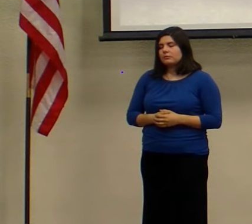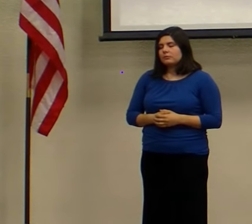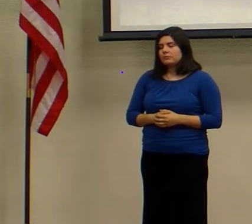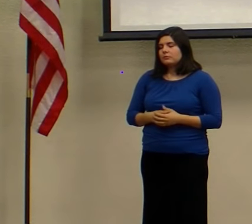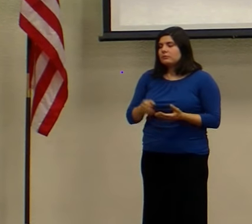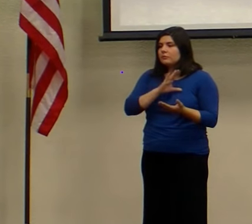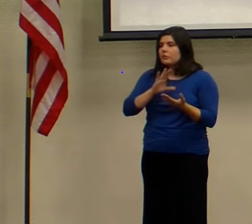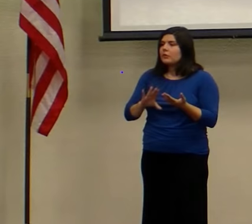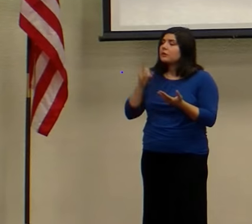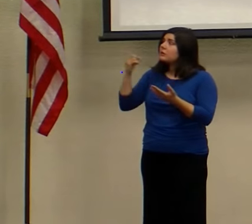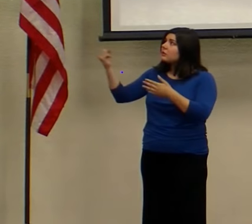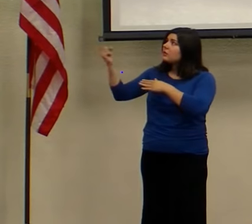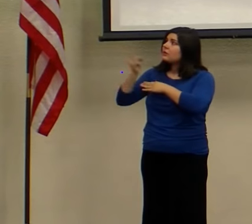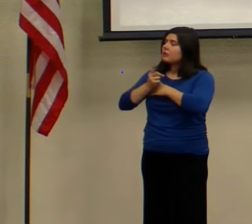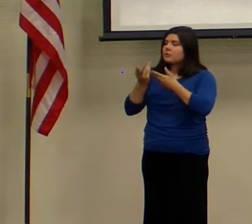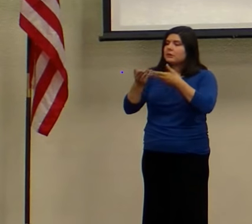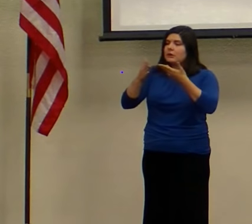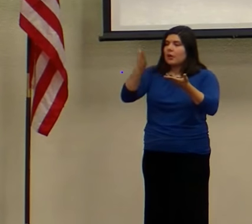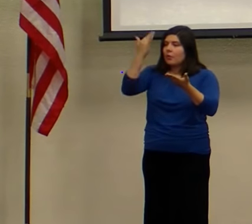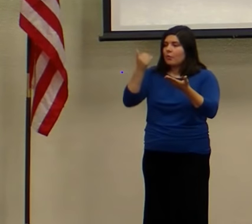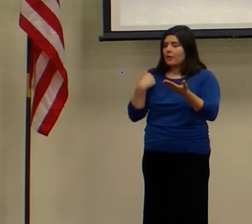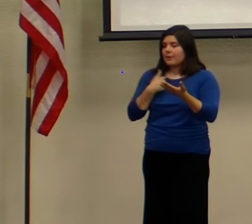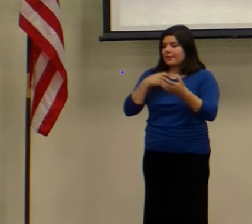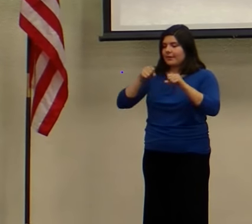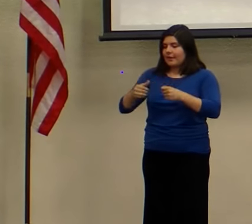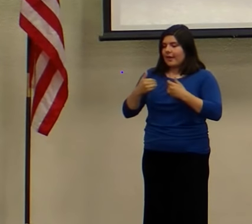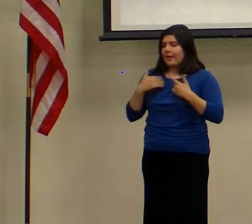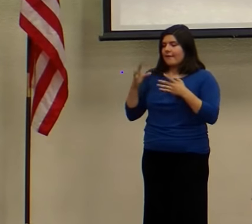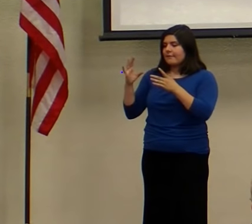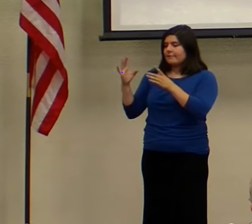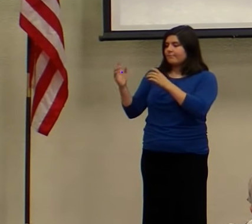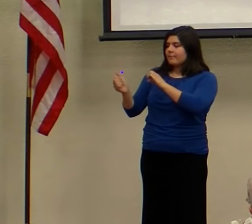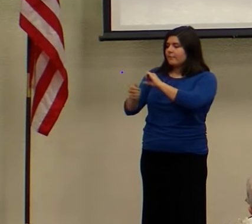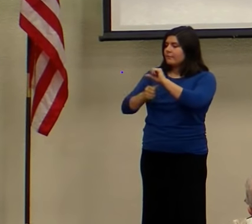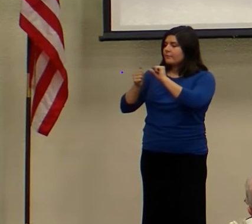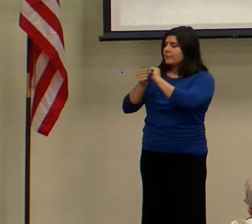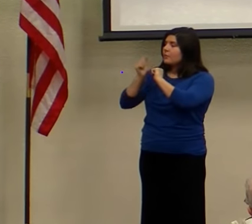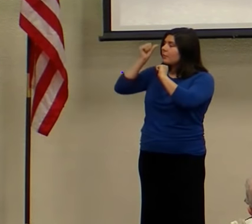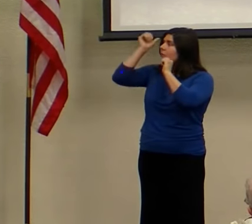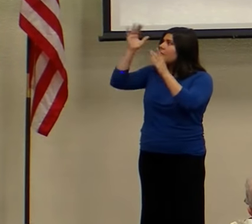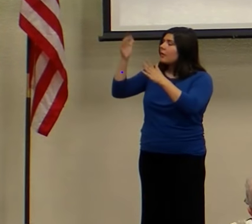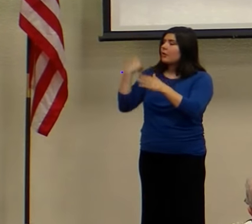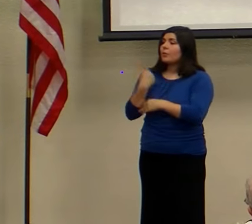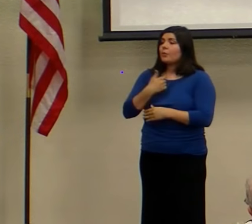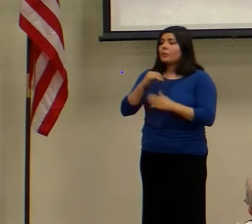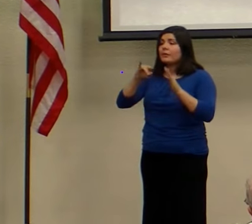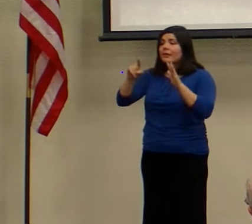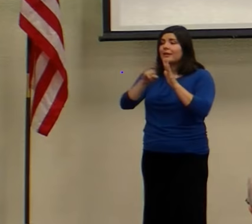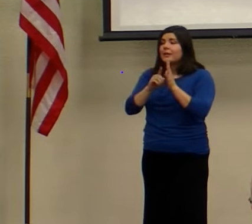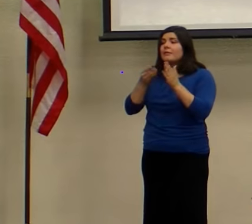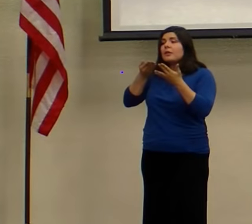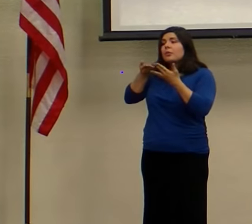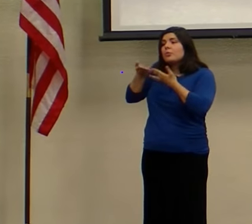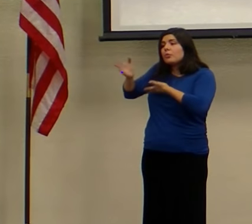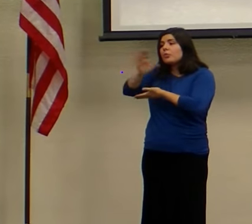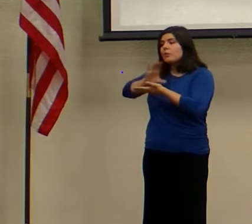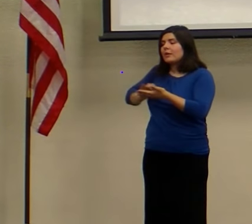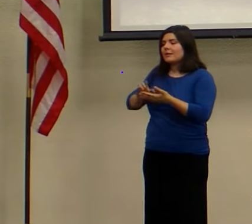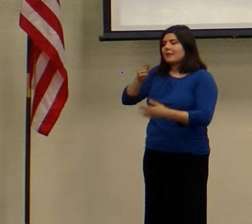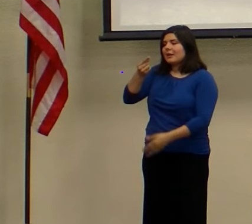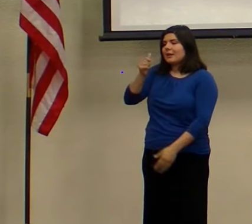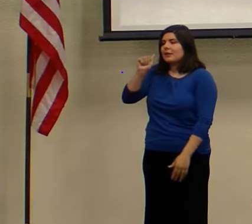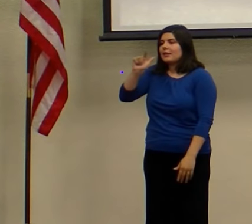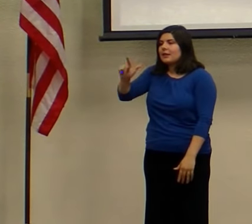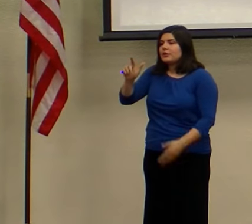Christ came and died so that we could have fellowship with the Father. We are identified through Christ. Galatians